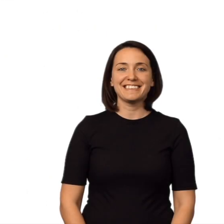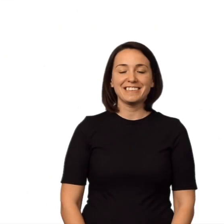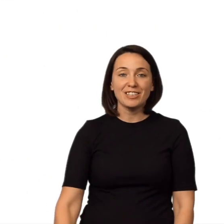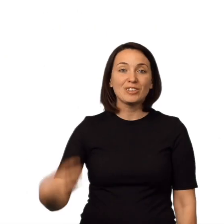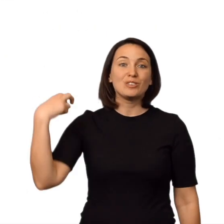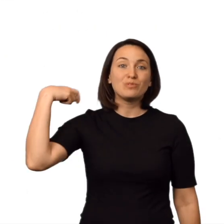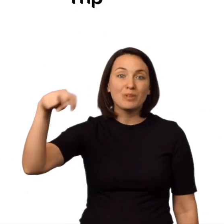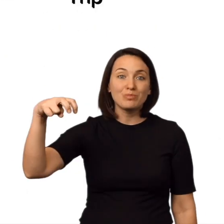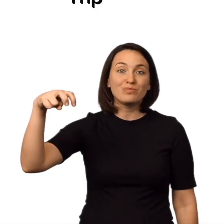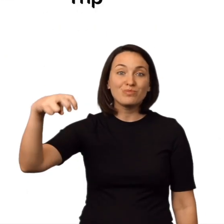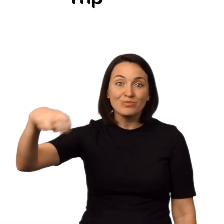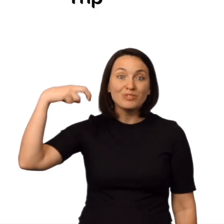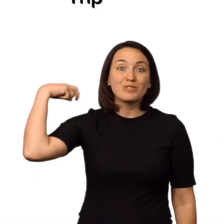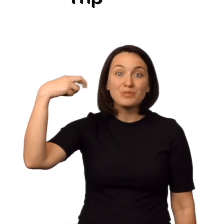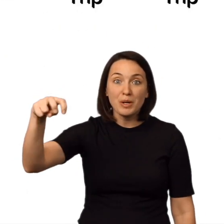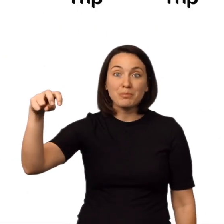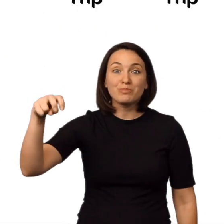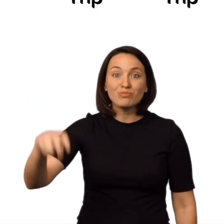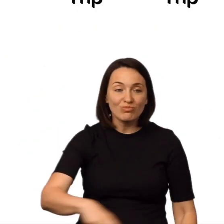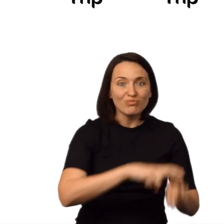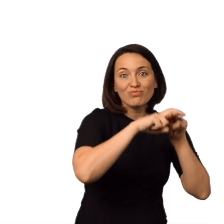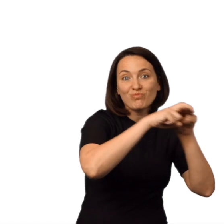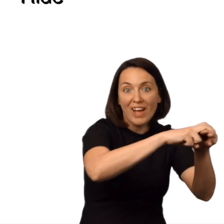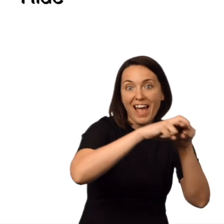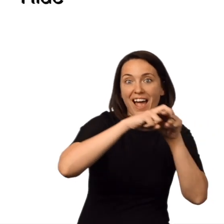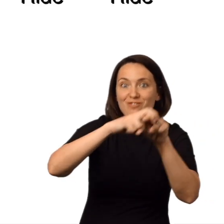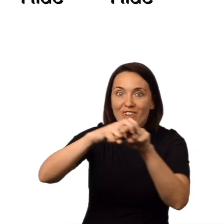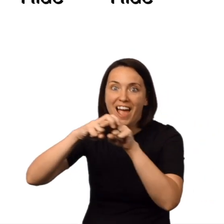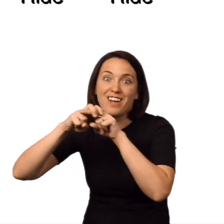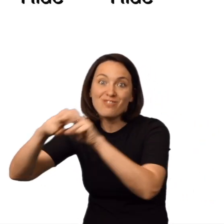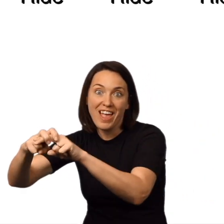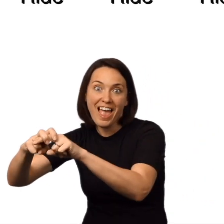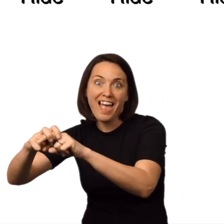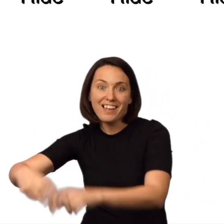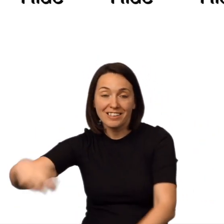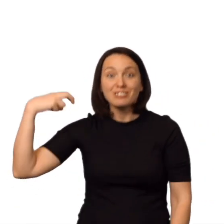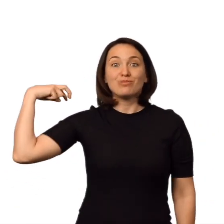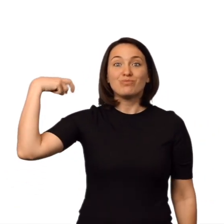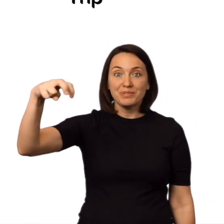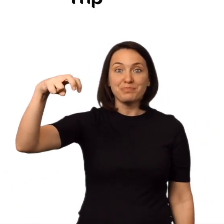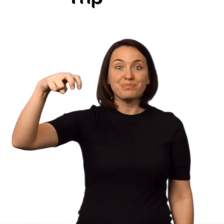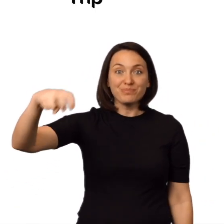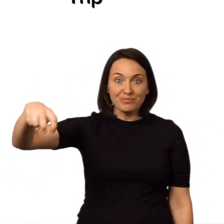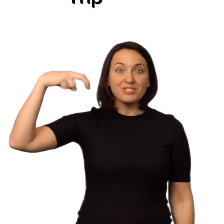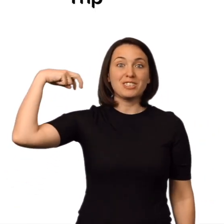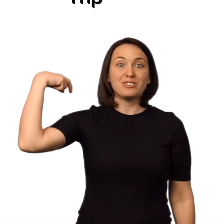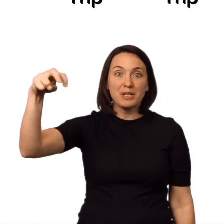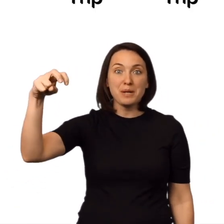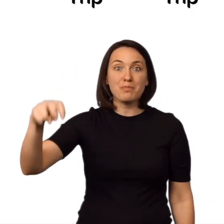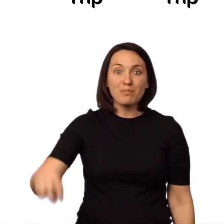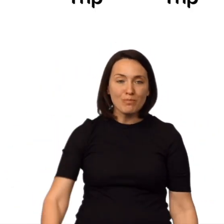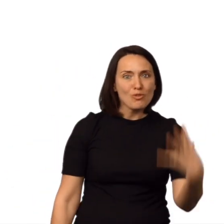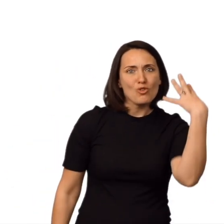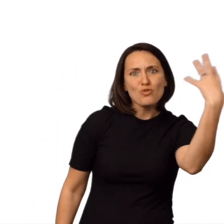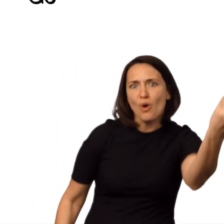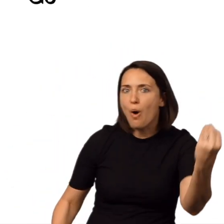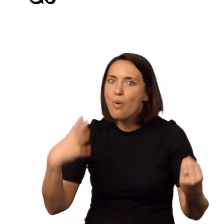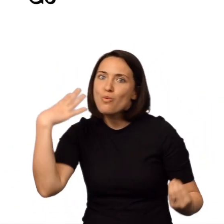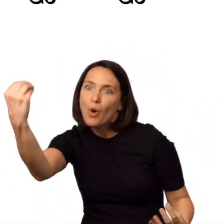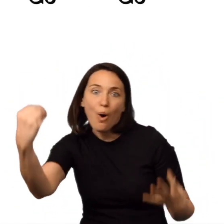trip trip ride ride ride trip trip go go